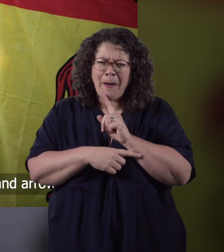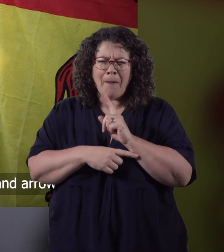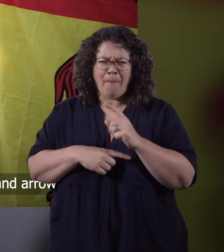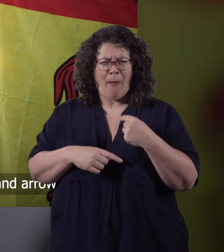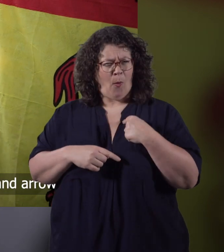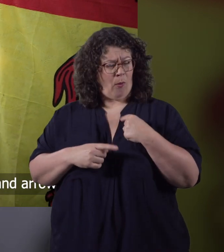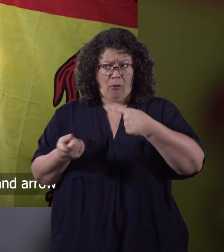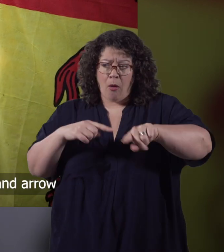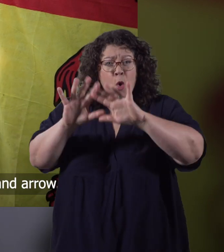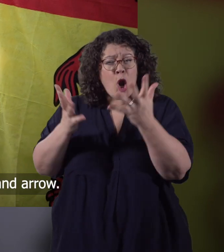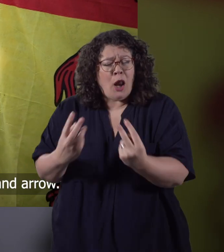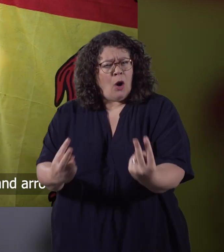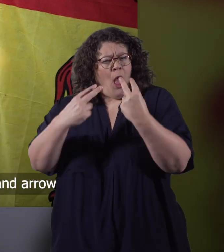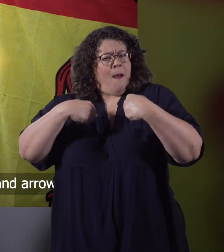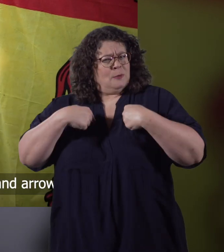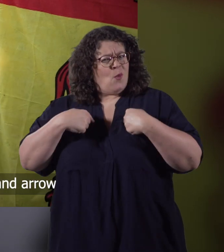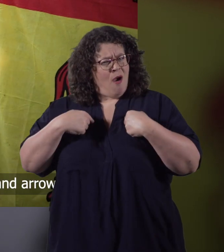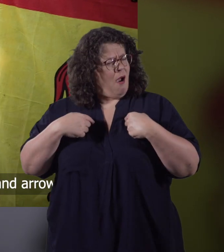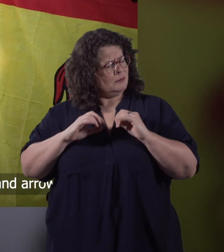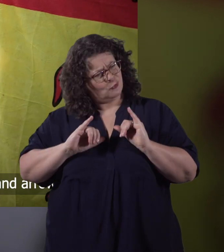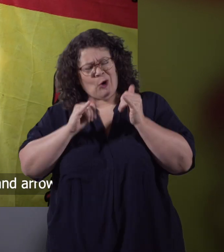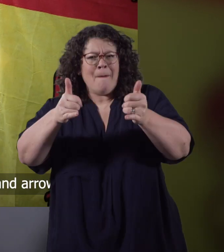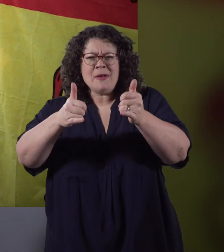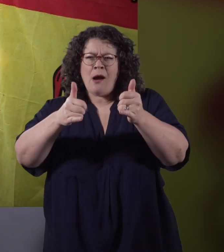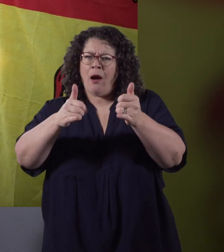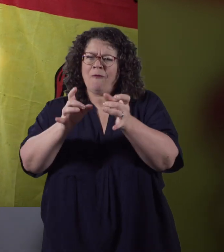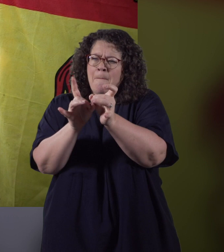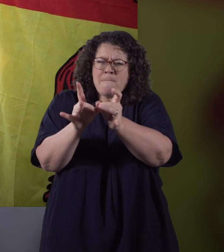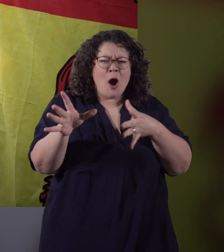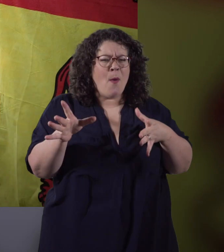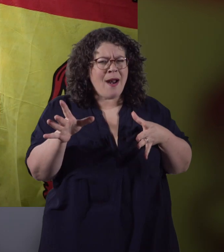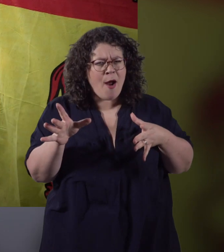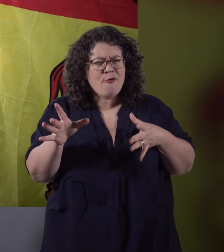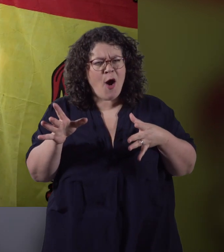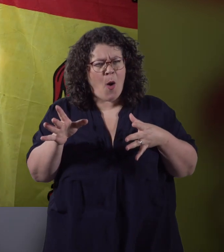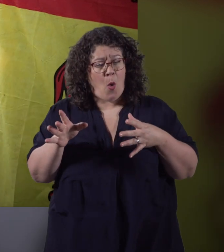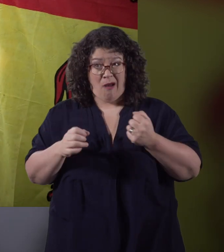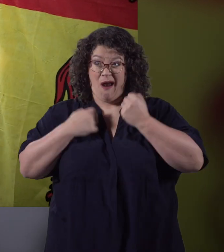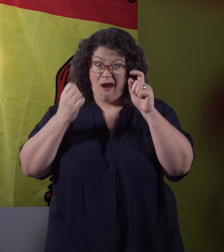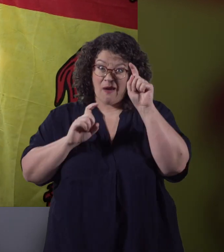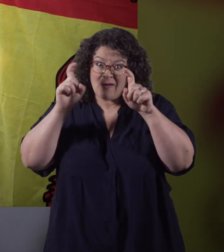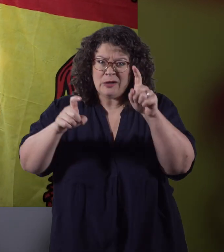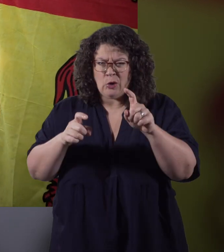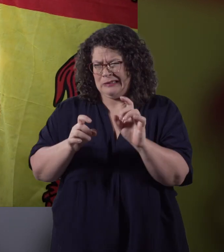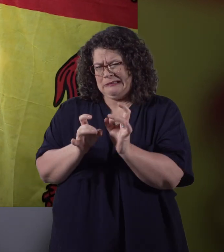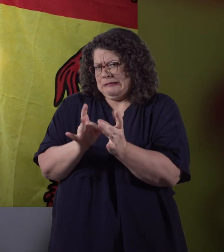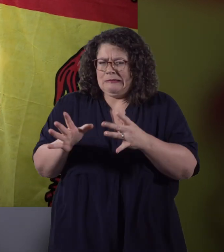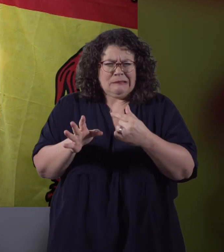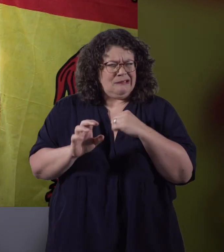had considered the world over as the champions of the bow and arrow. In many ways, it's our own invention and one of the deadliest tools